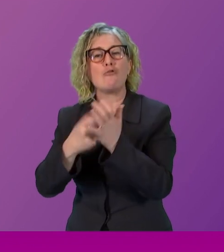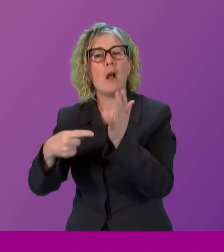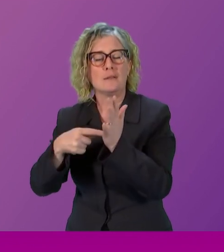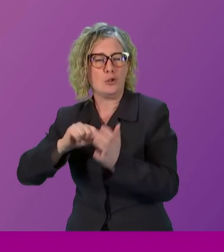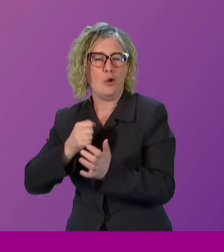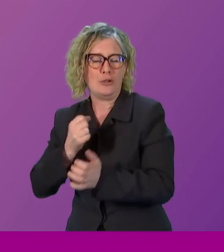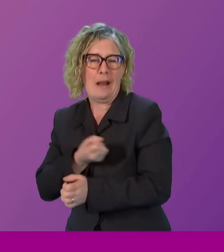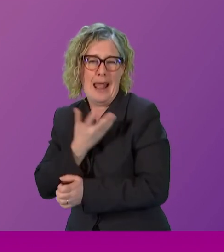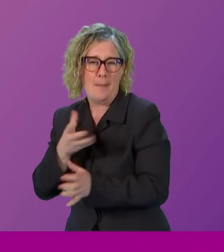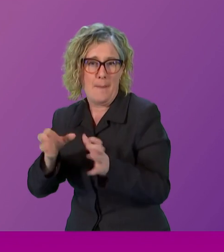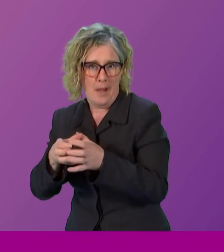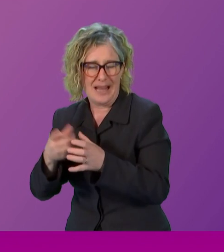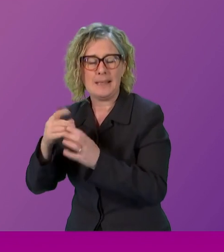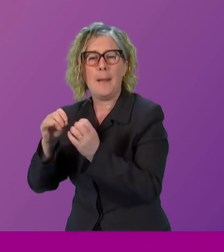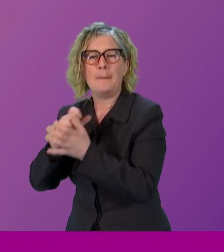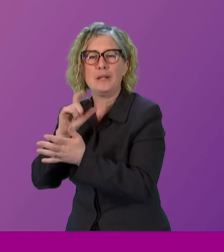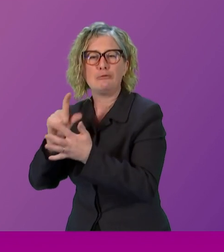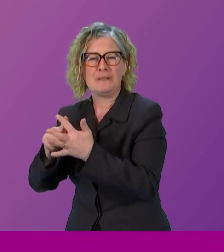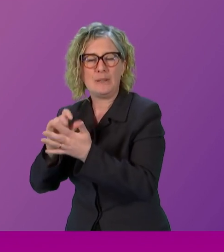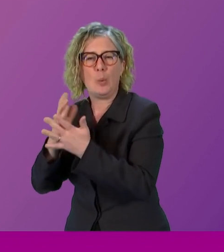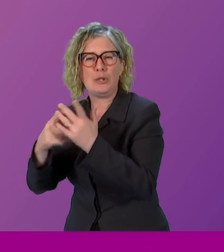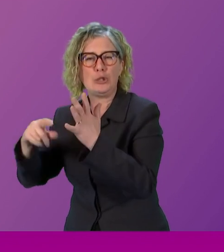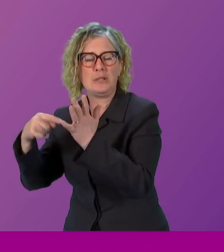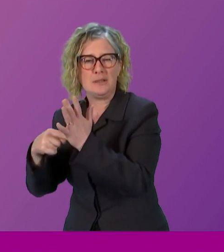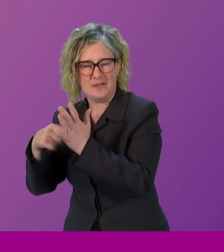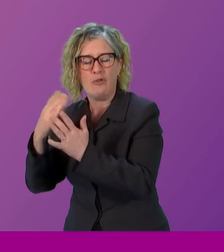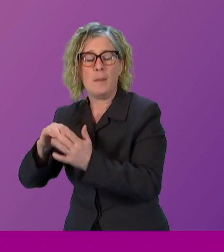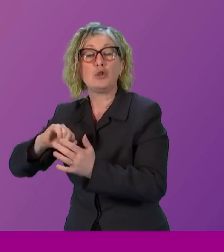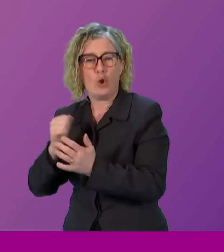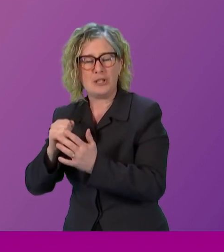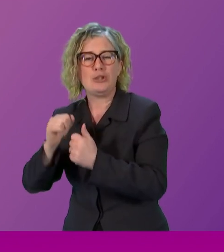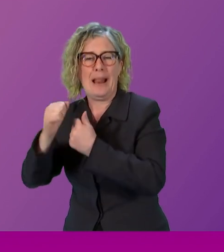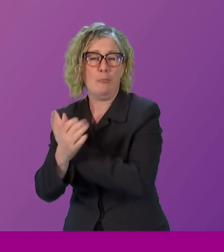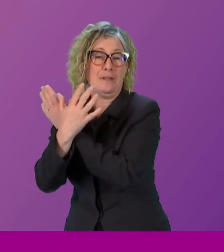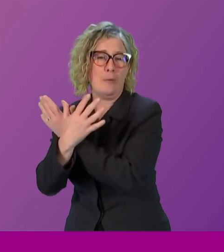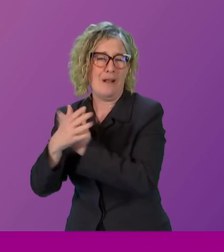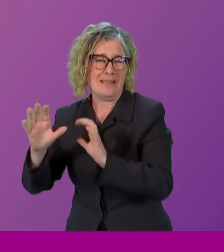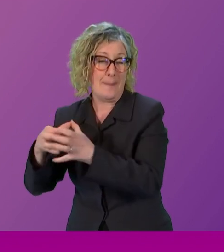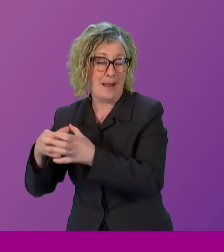Party and Beatrice Wishart, MSP from the Scottish Liberal Democratic Party.